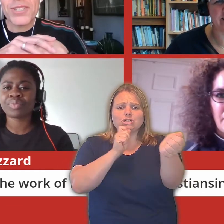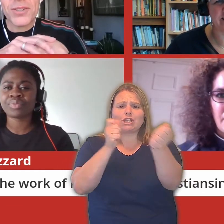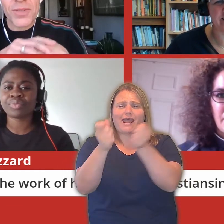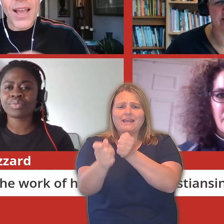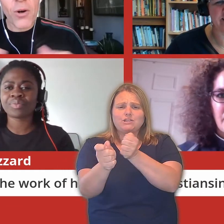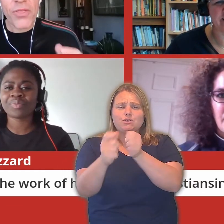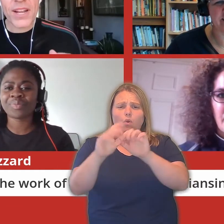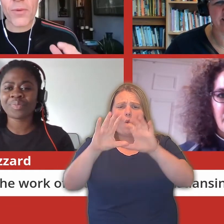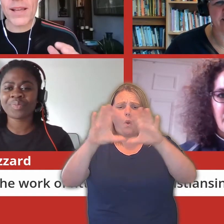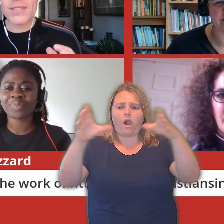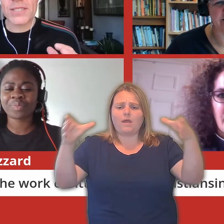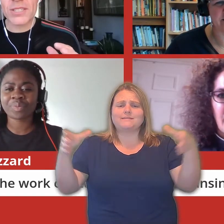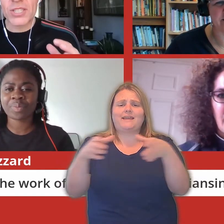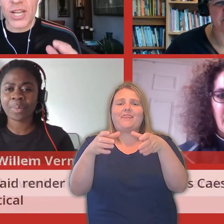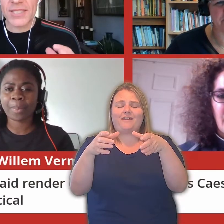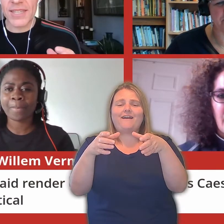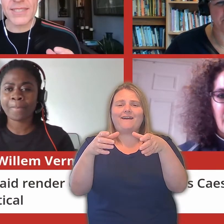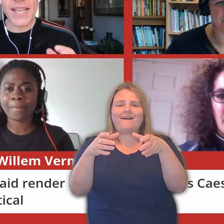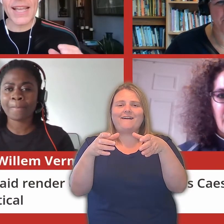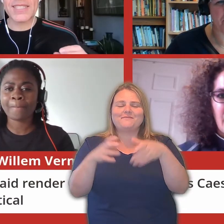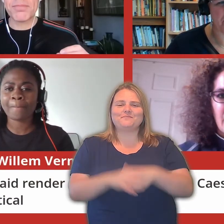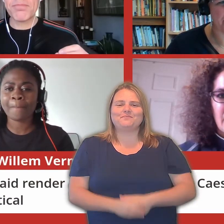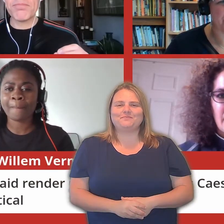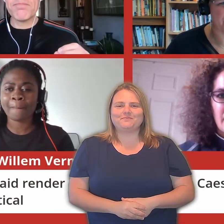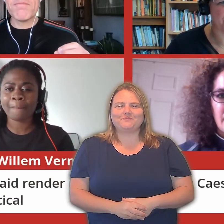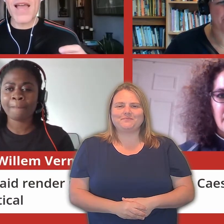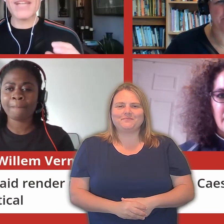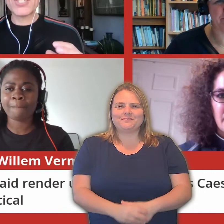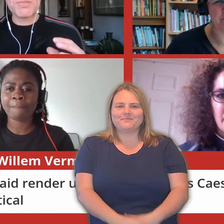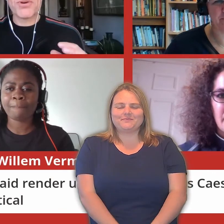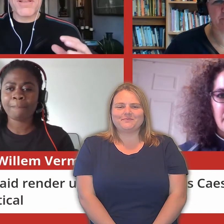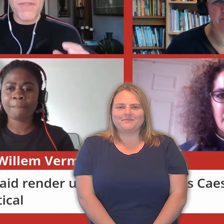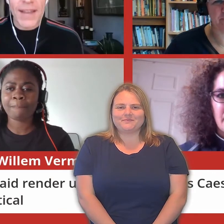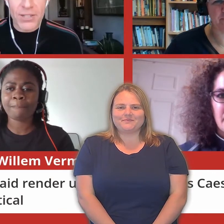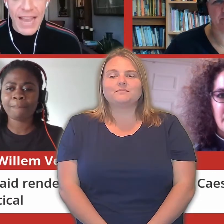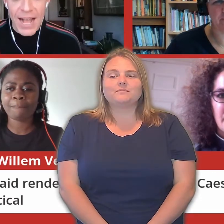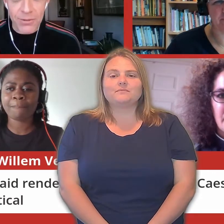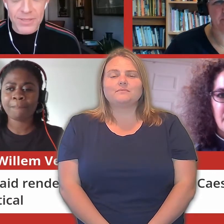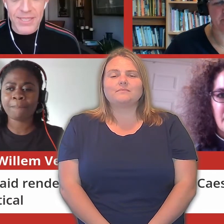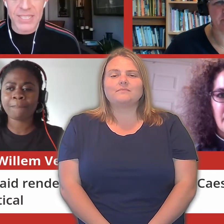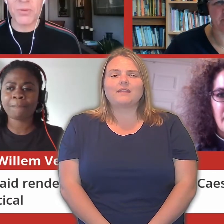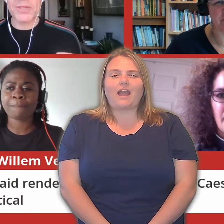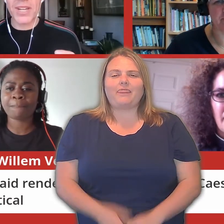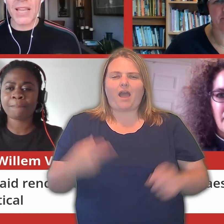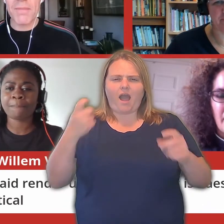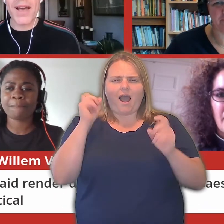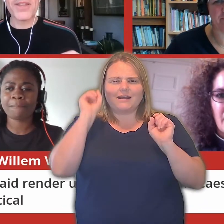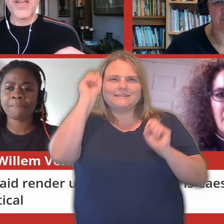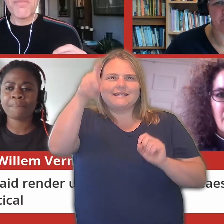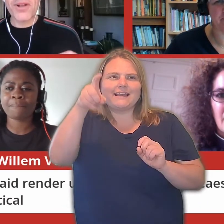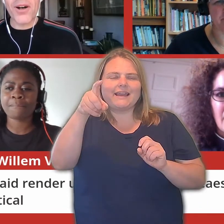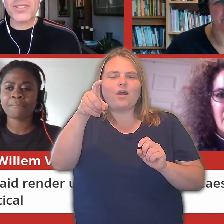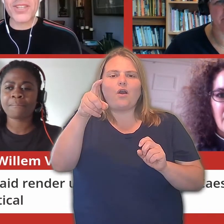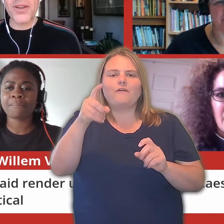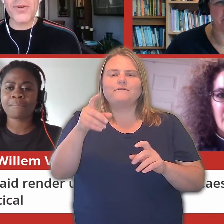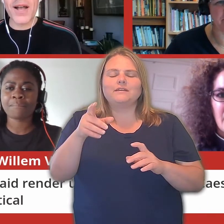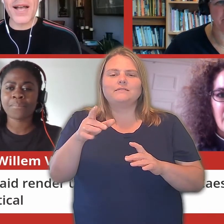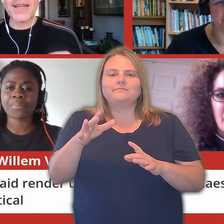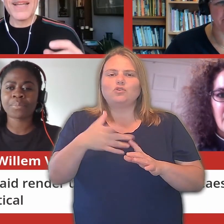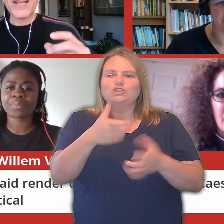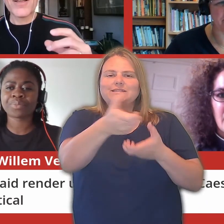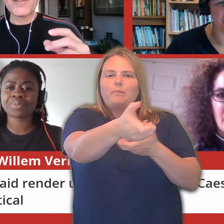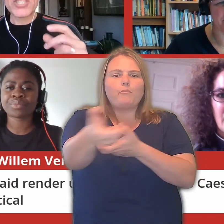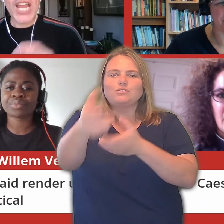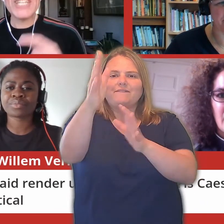What did you, that whole thing around justice as not just putting fires out, this is what we're talking about, but also